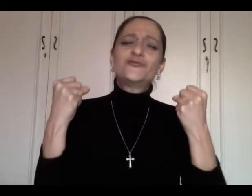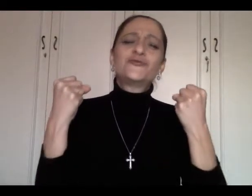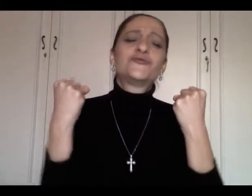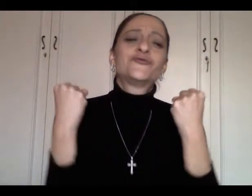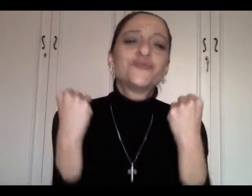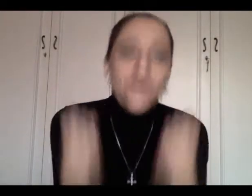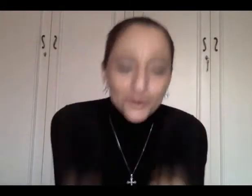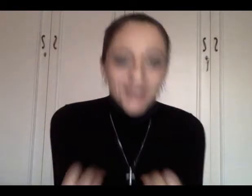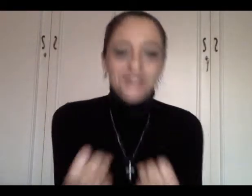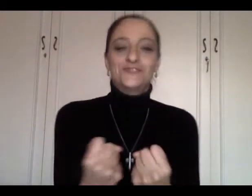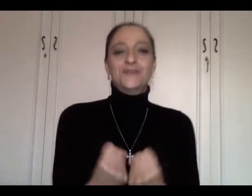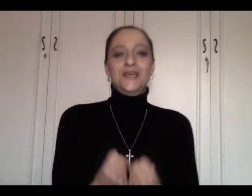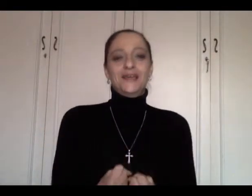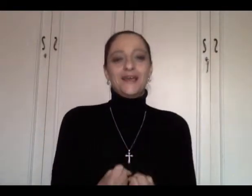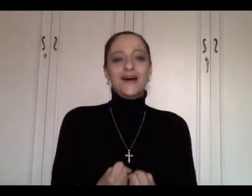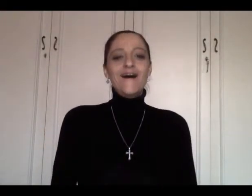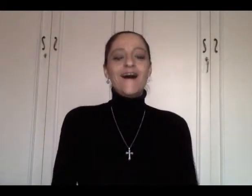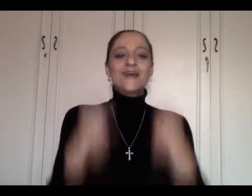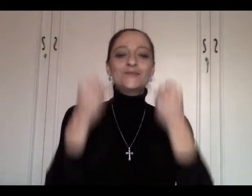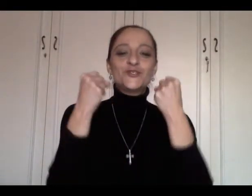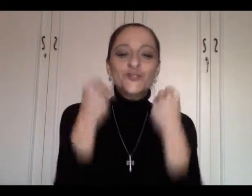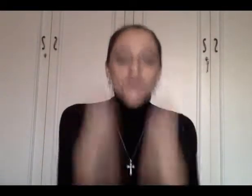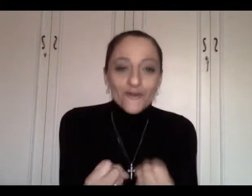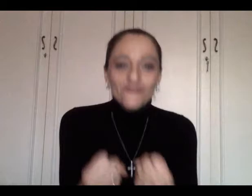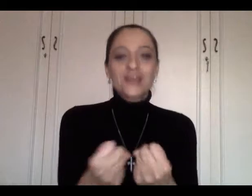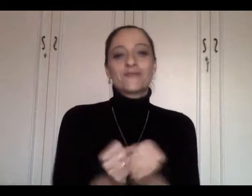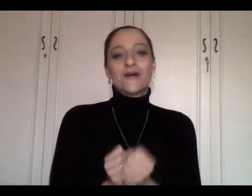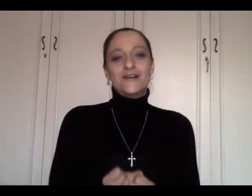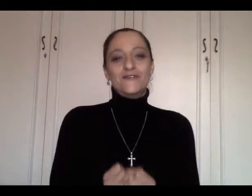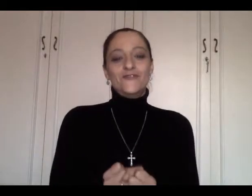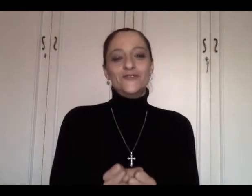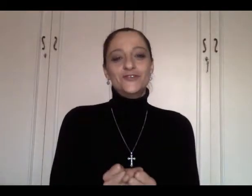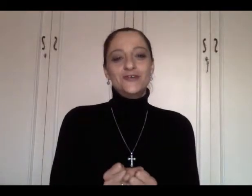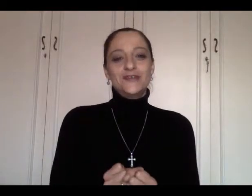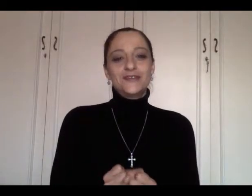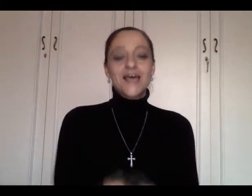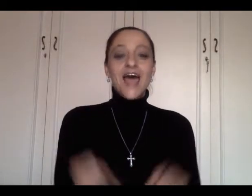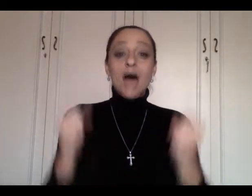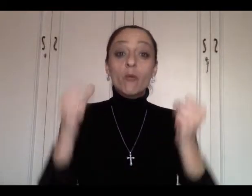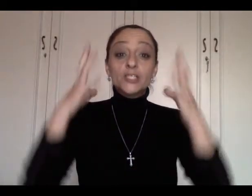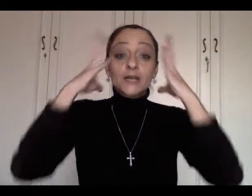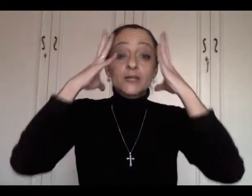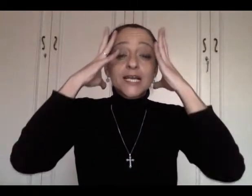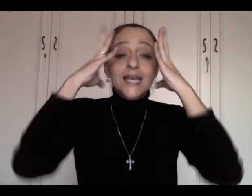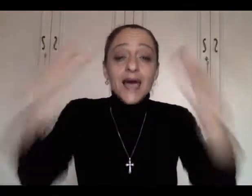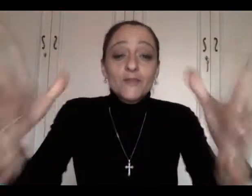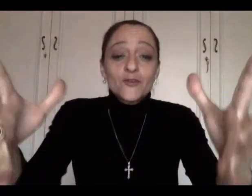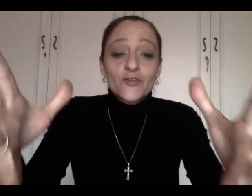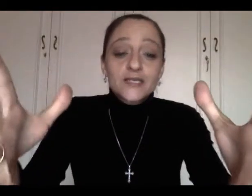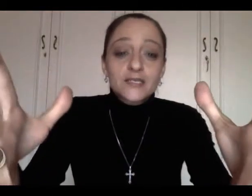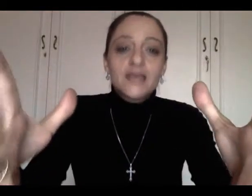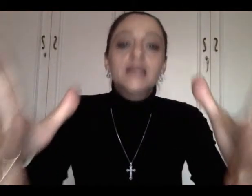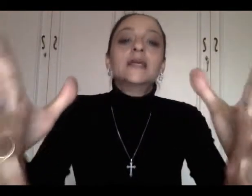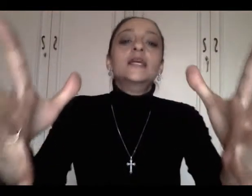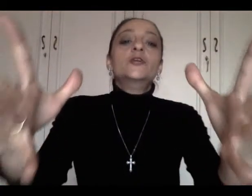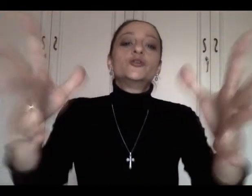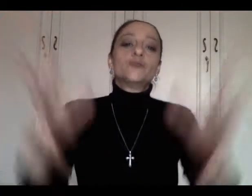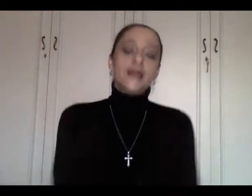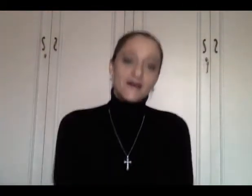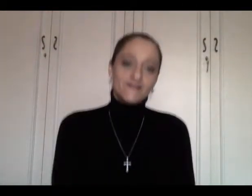so much for being here. I am so freaking proud of you for doing this. I wish I could climb through that screen and eat you alive,